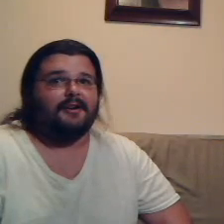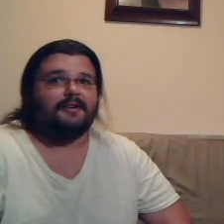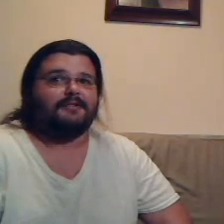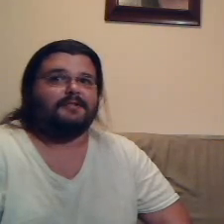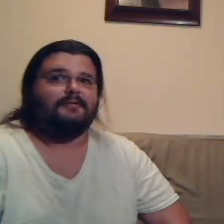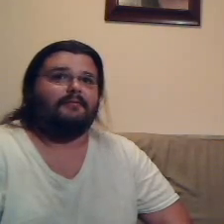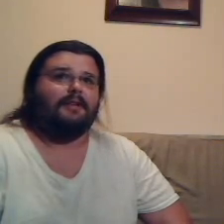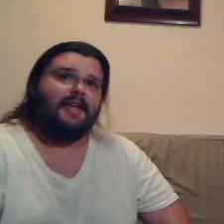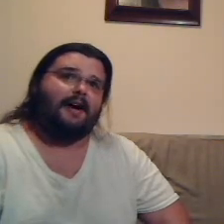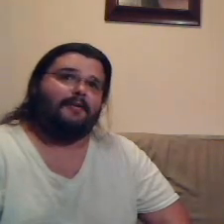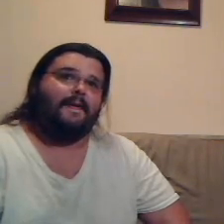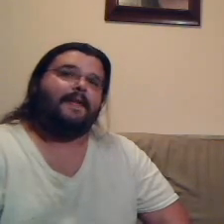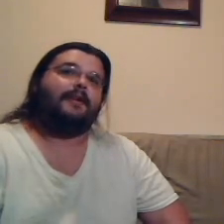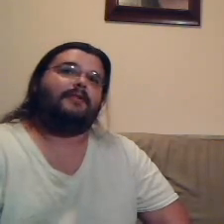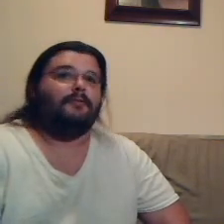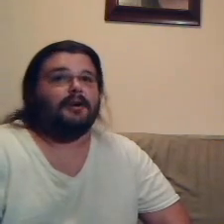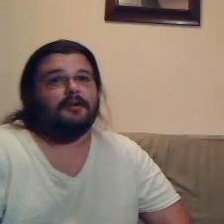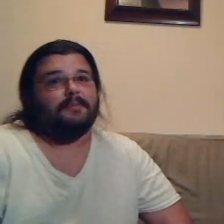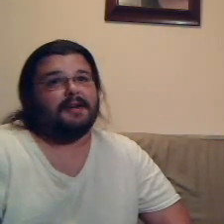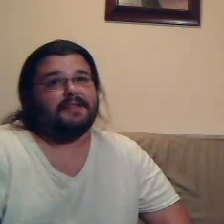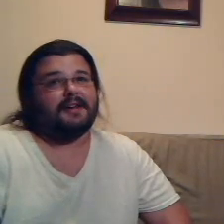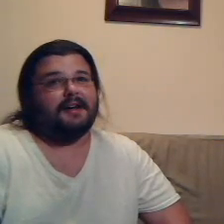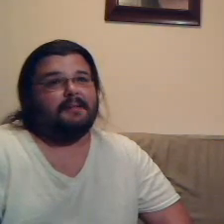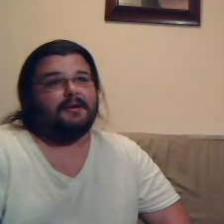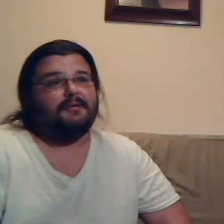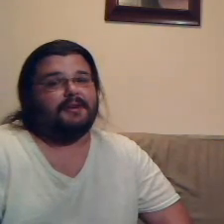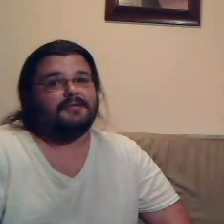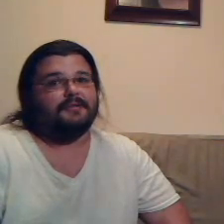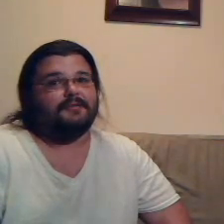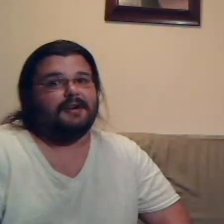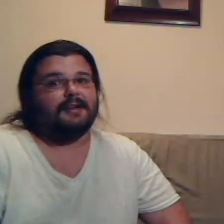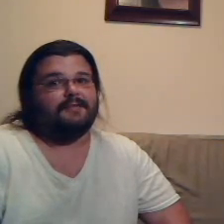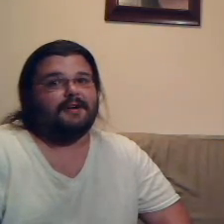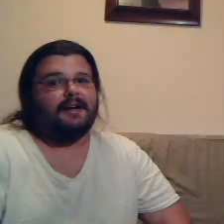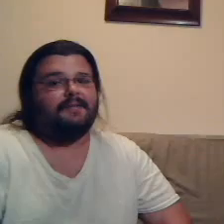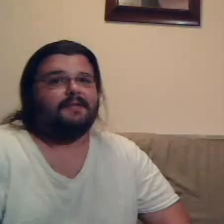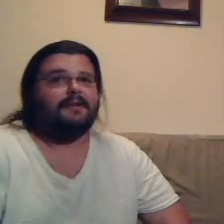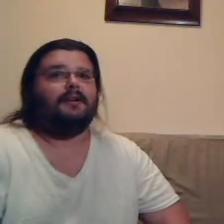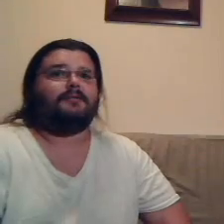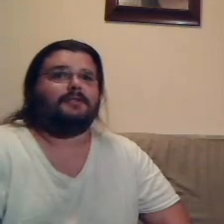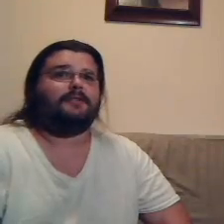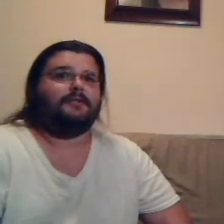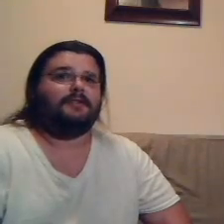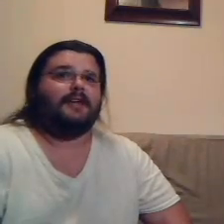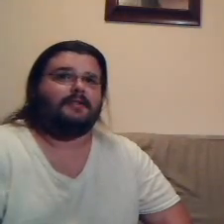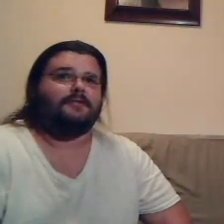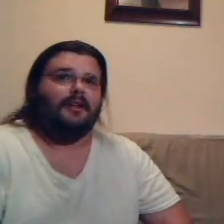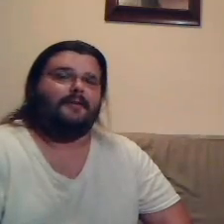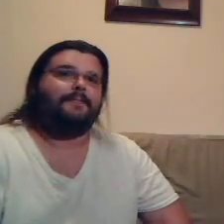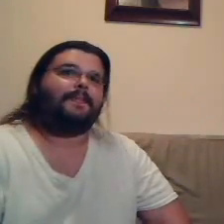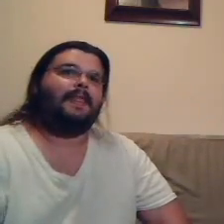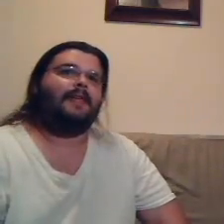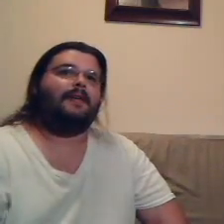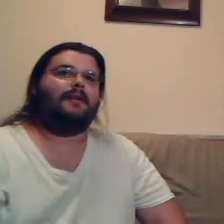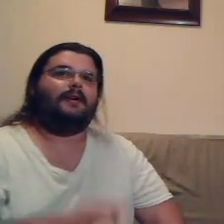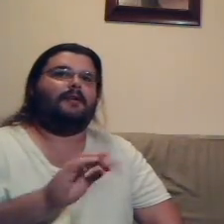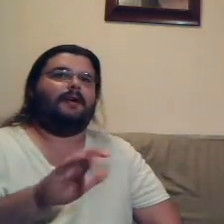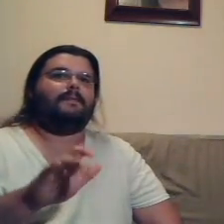onions? Without. You want to go ahead and make that a combo, get you a drink and a fry? No, just the extra long. All right,